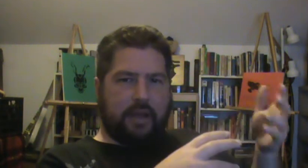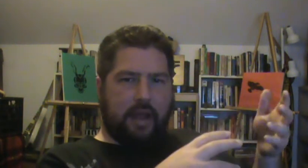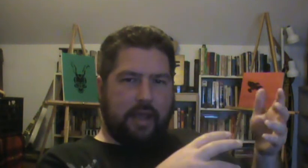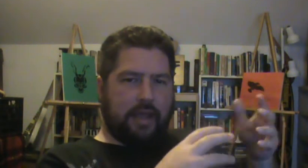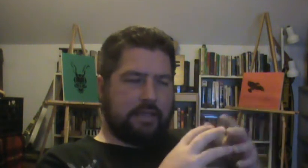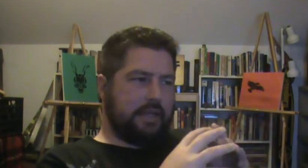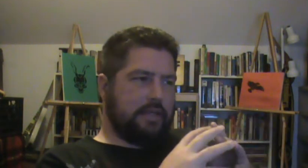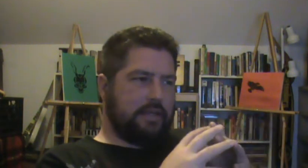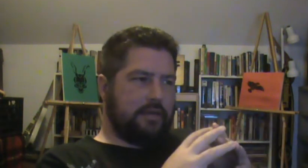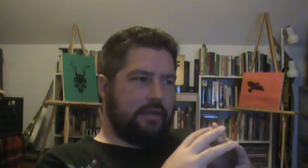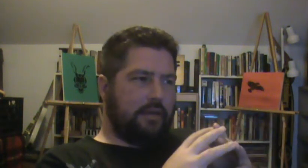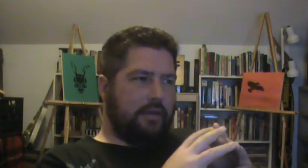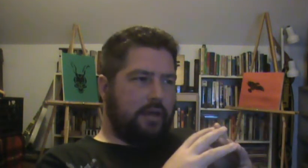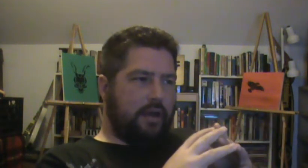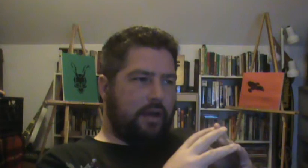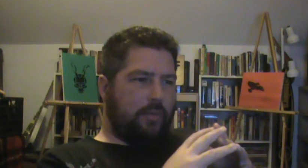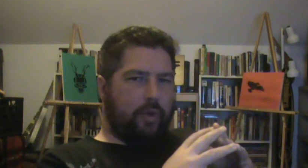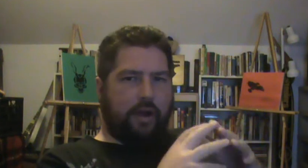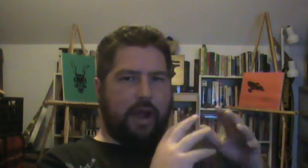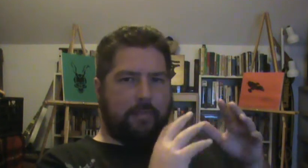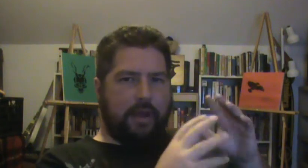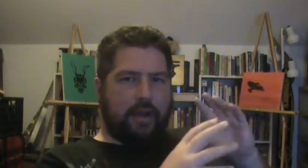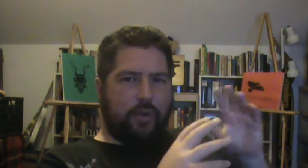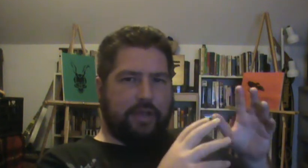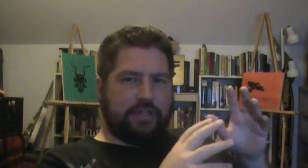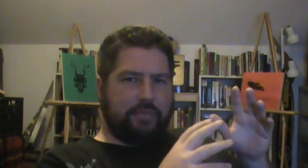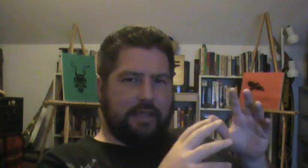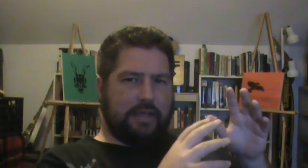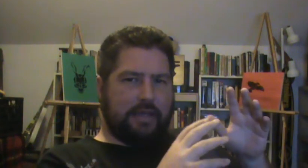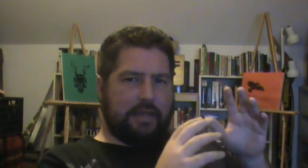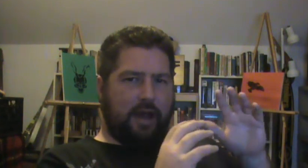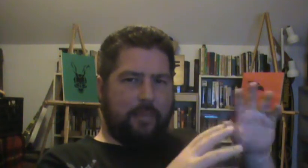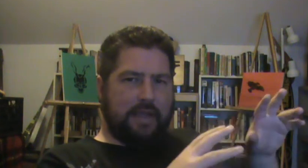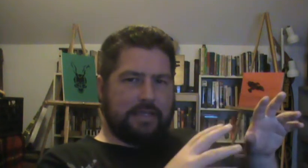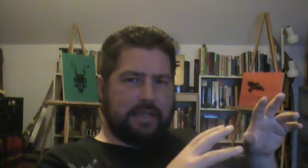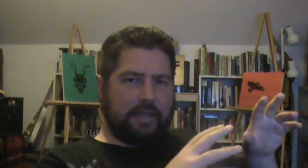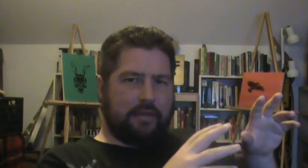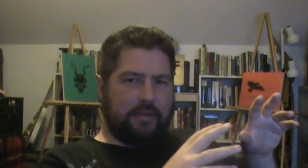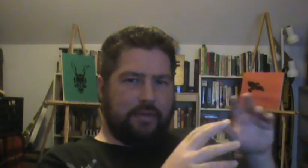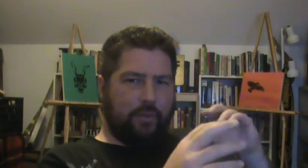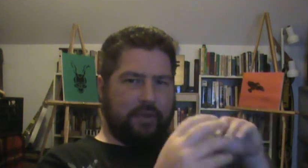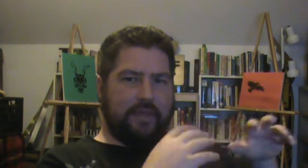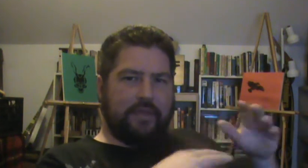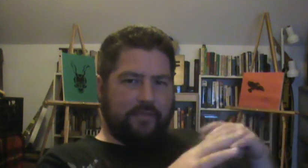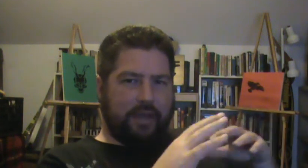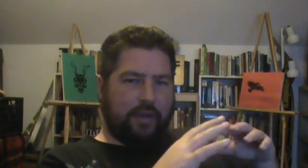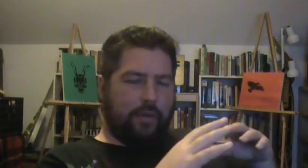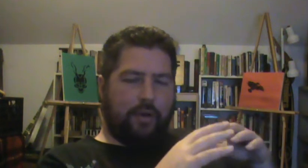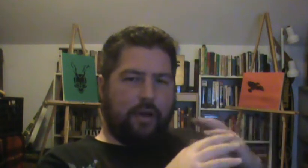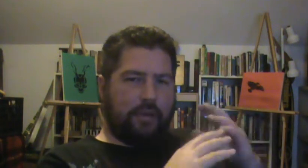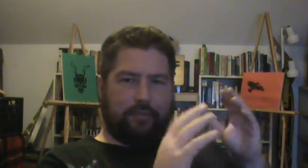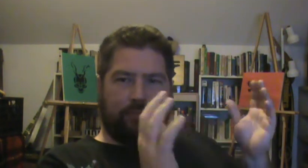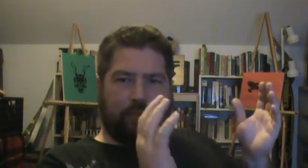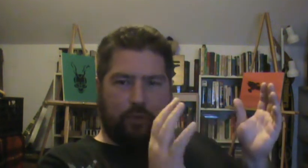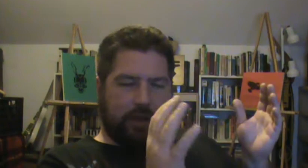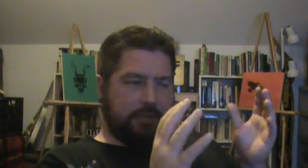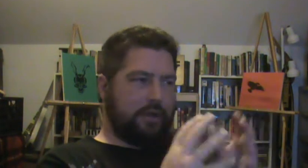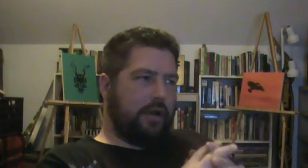I attended where I'm not going to be commenting within the video on what goes on.